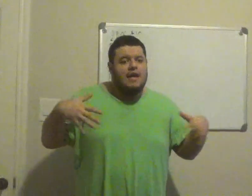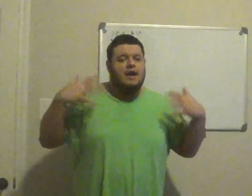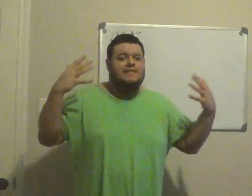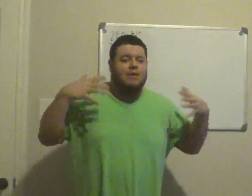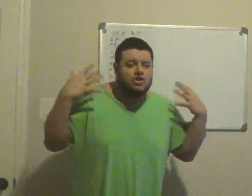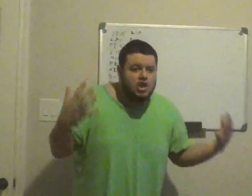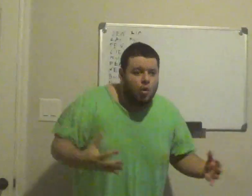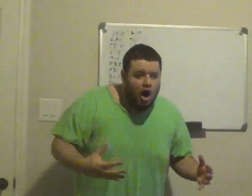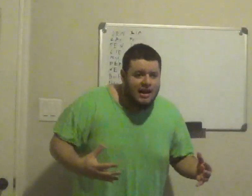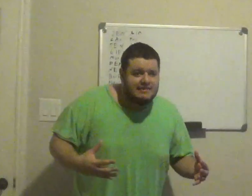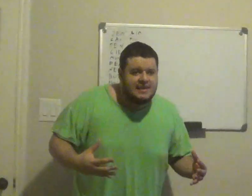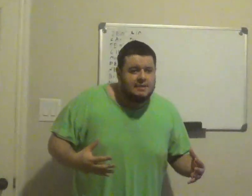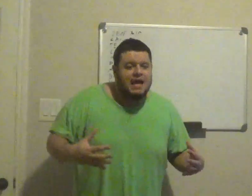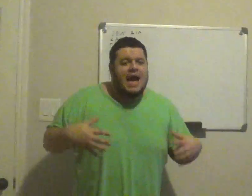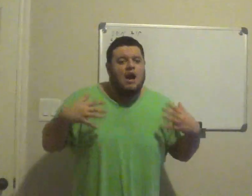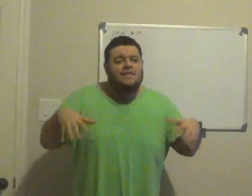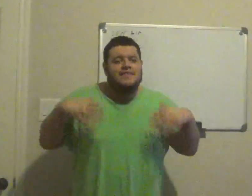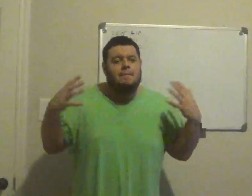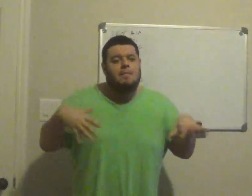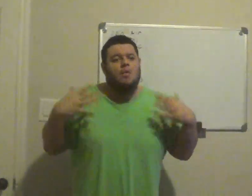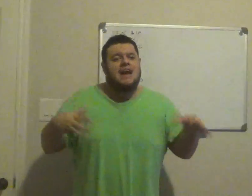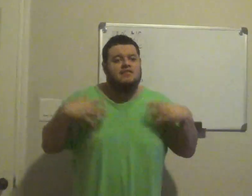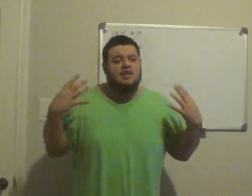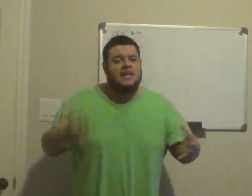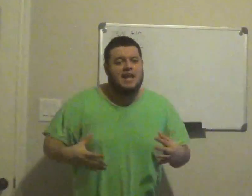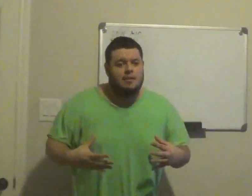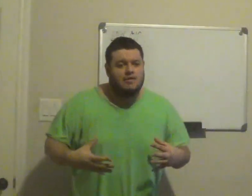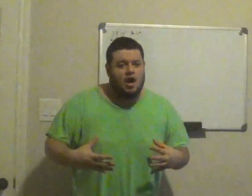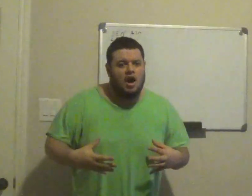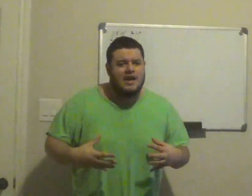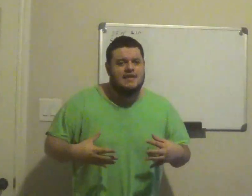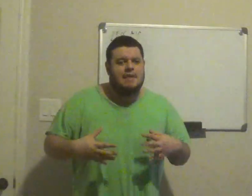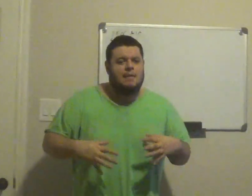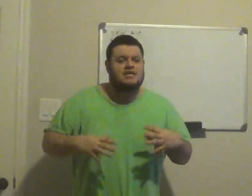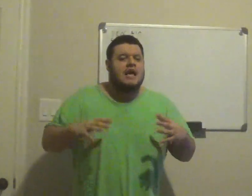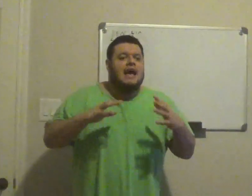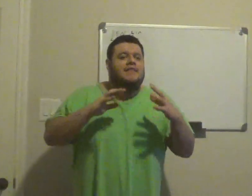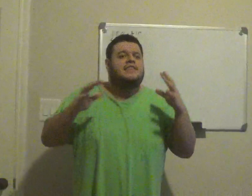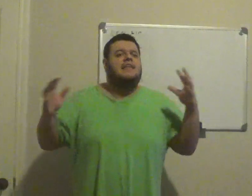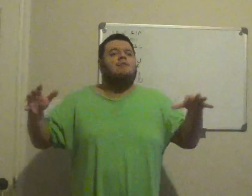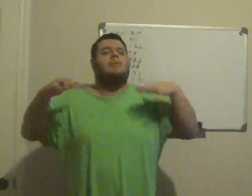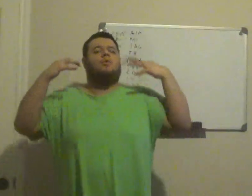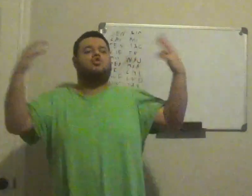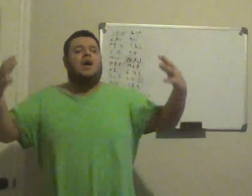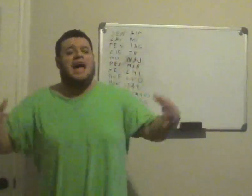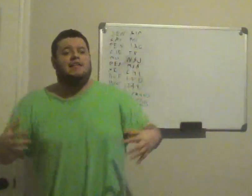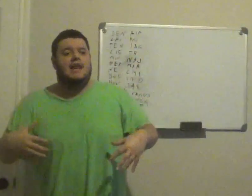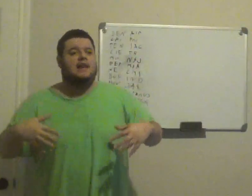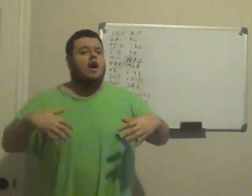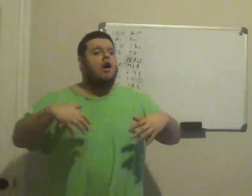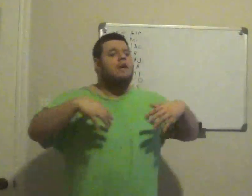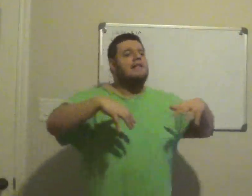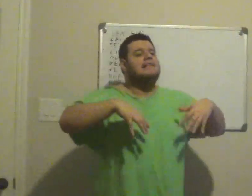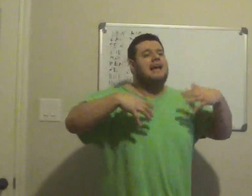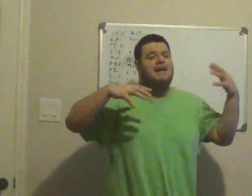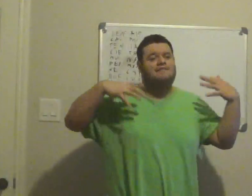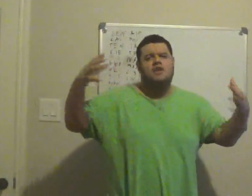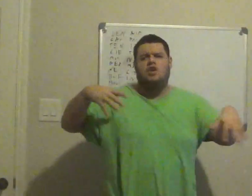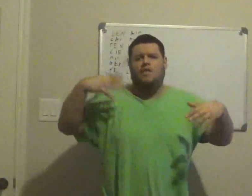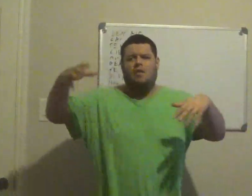and then with the new hockey team, I don't think that people were necessarily kidding about the hockey team that much, and that everybody was rallying, and, okay, let's have, you they